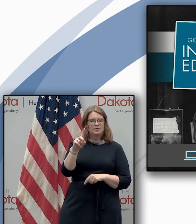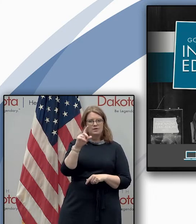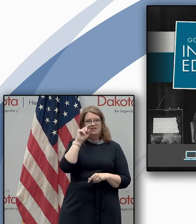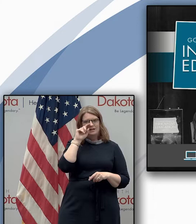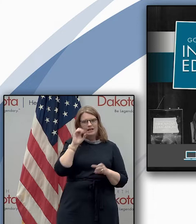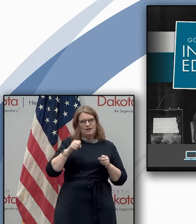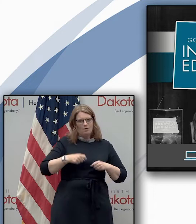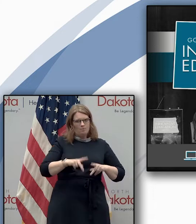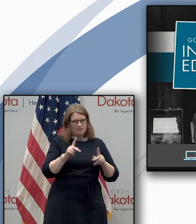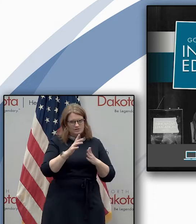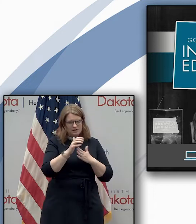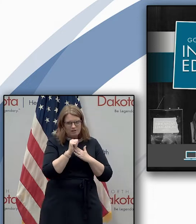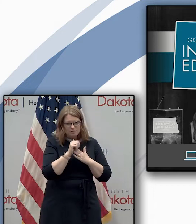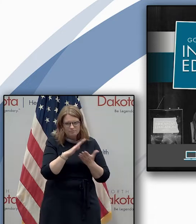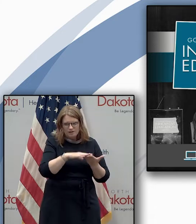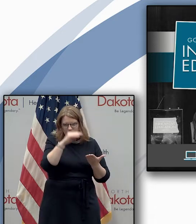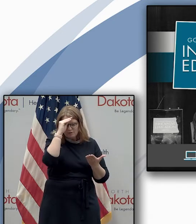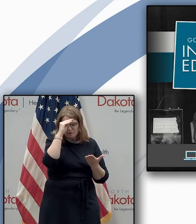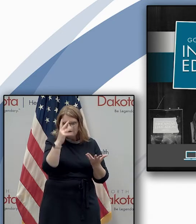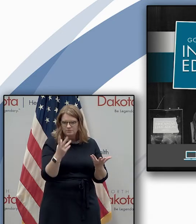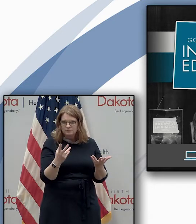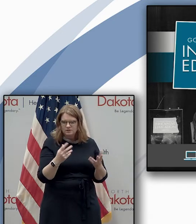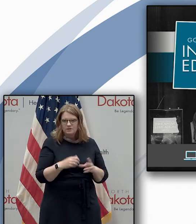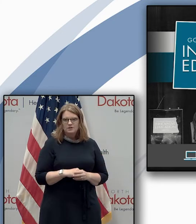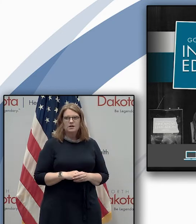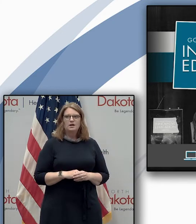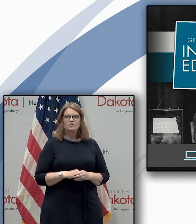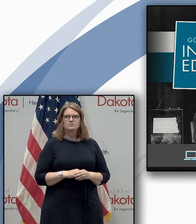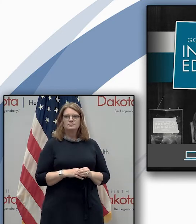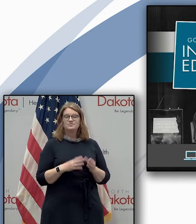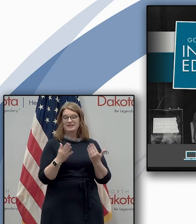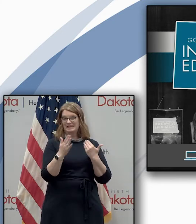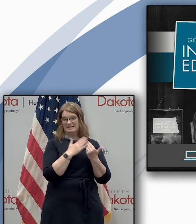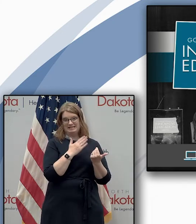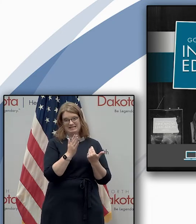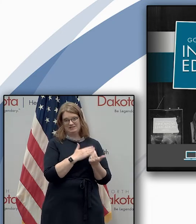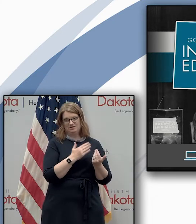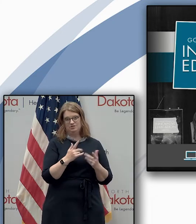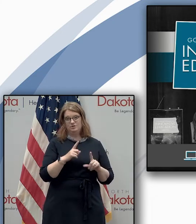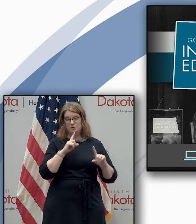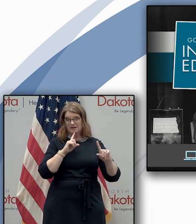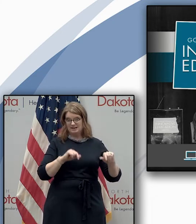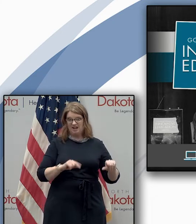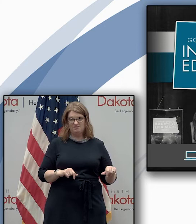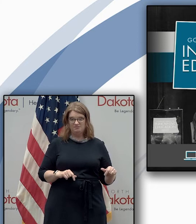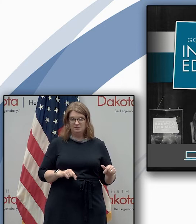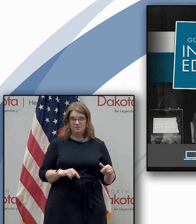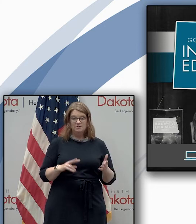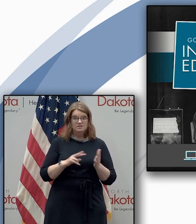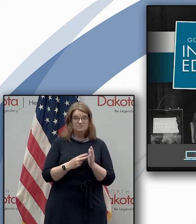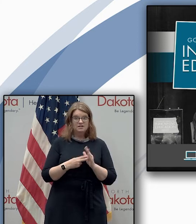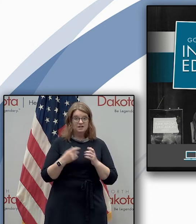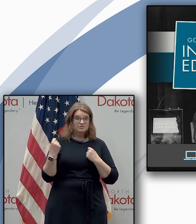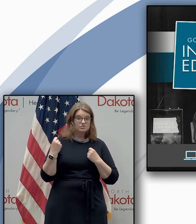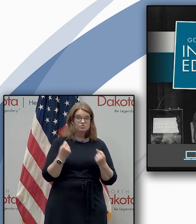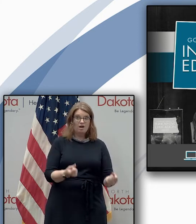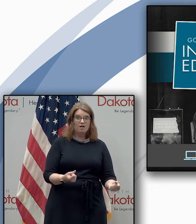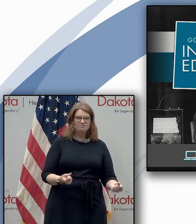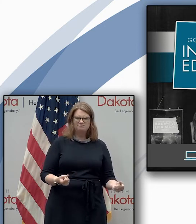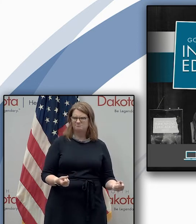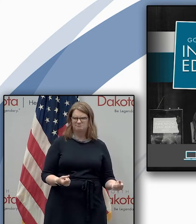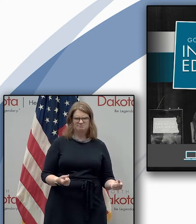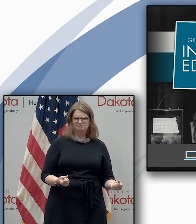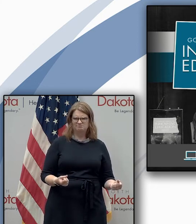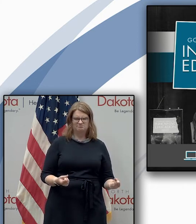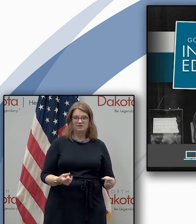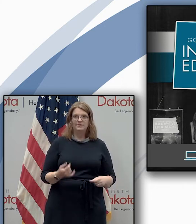for us to learn and drive positive change together it'll be more easier than ever to attend you don't have the drive you don't have to be at